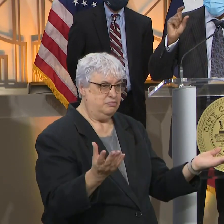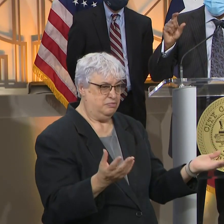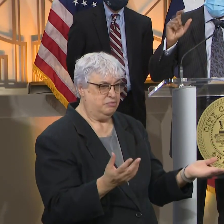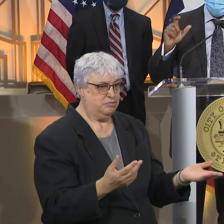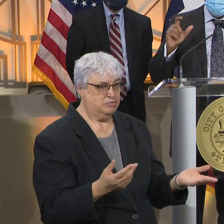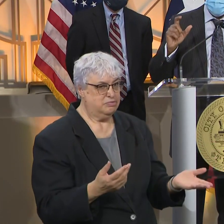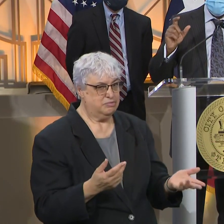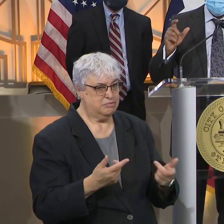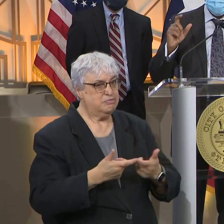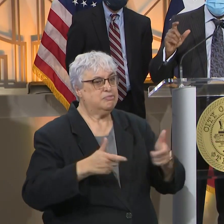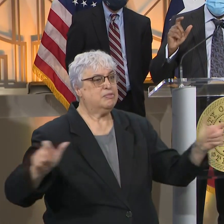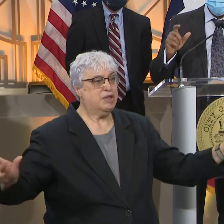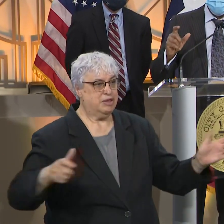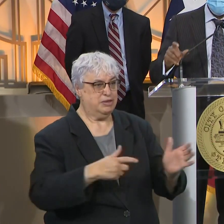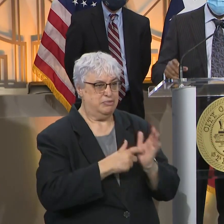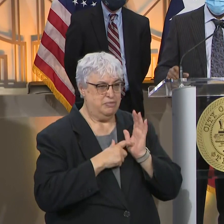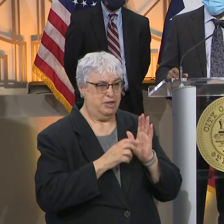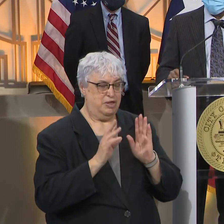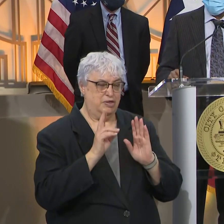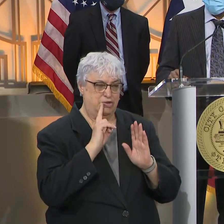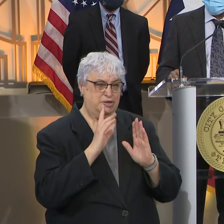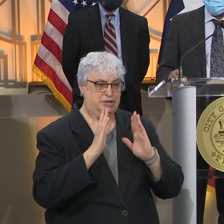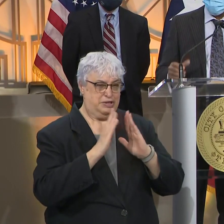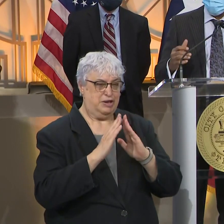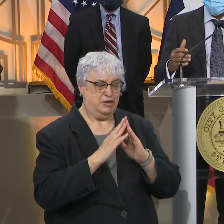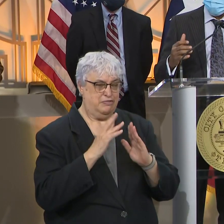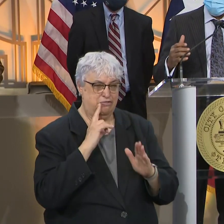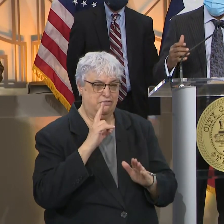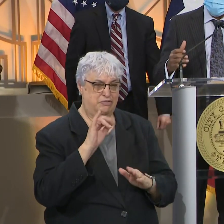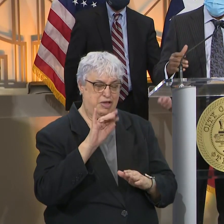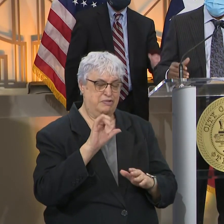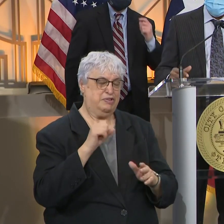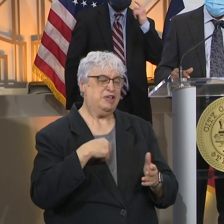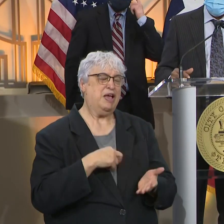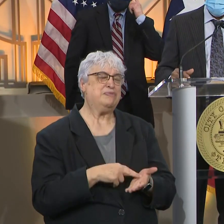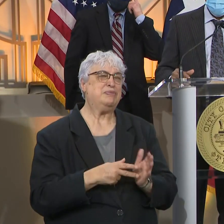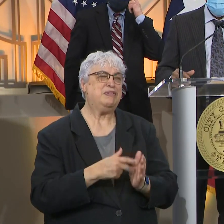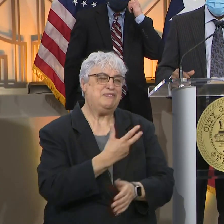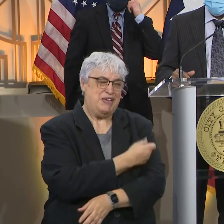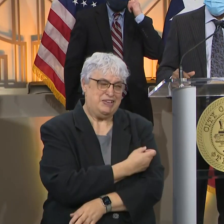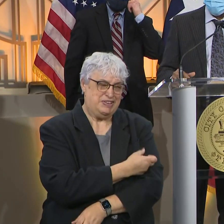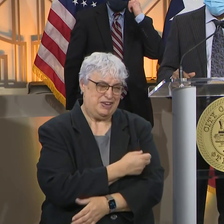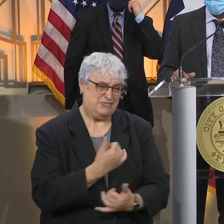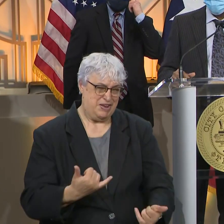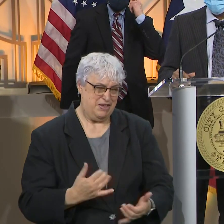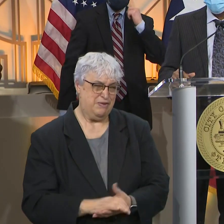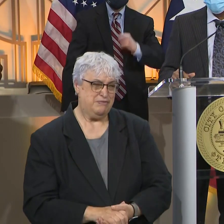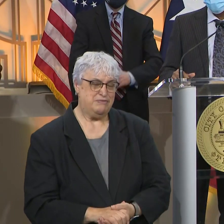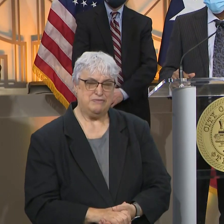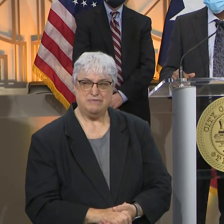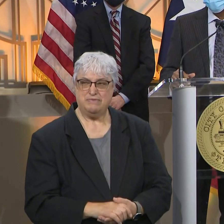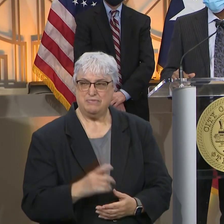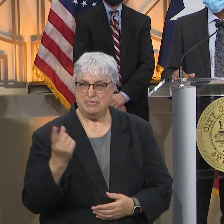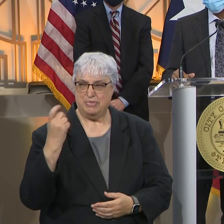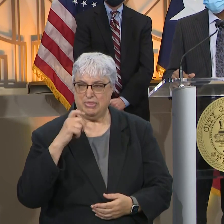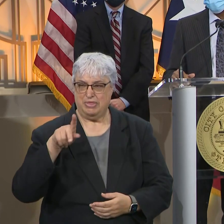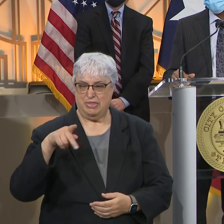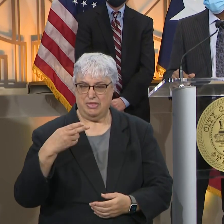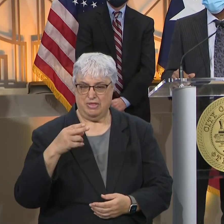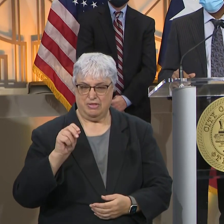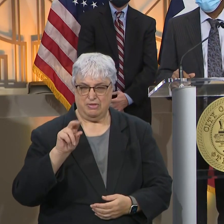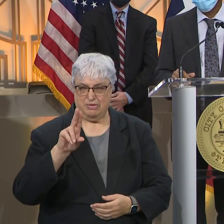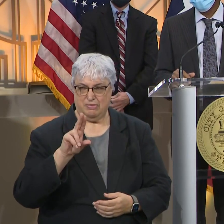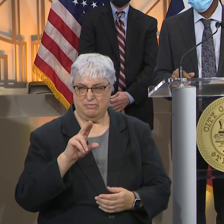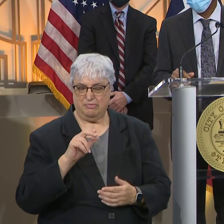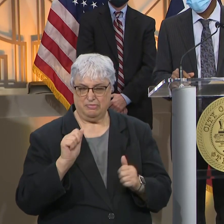huge demand in the city of Houston for this virus. mean, for this vaccine right now. Another question from KHU.